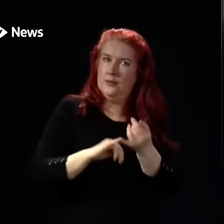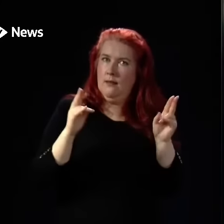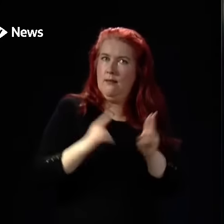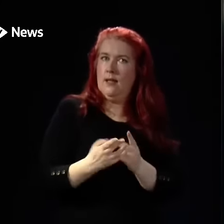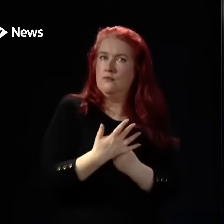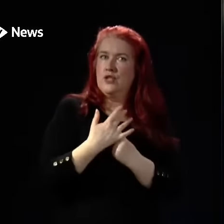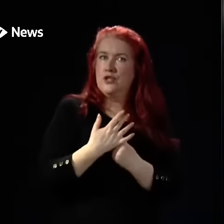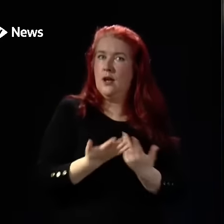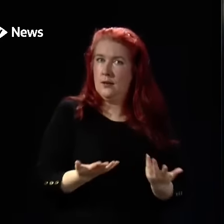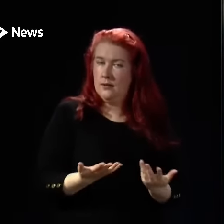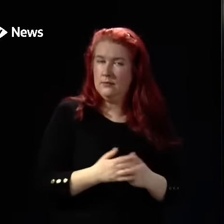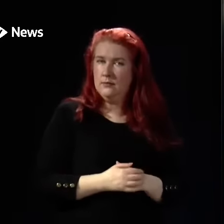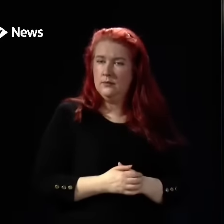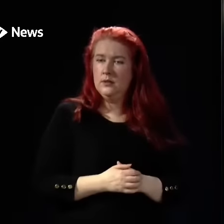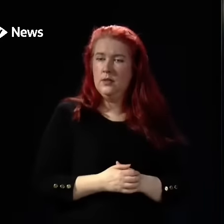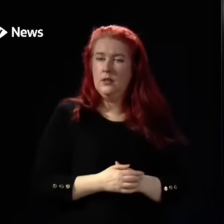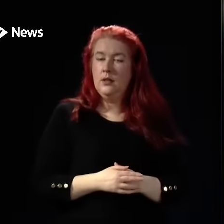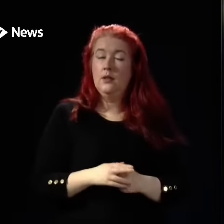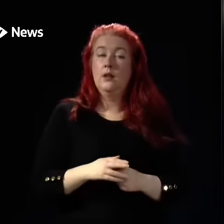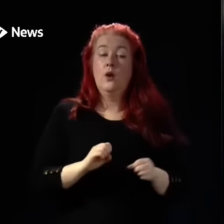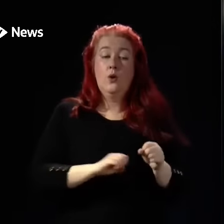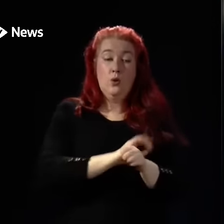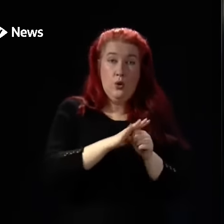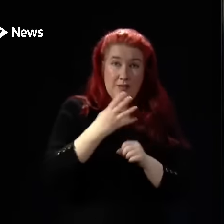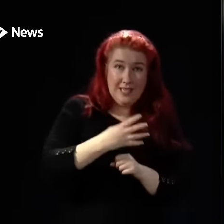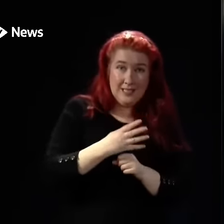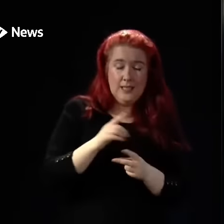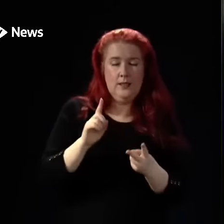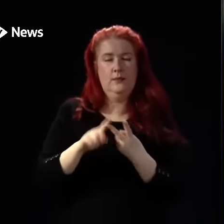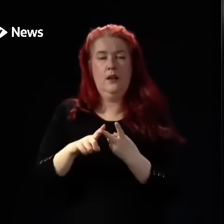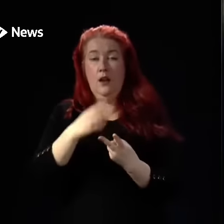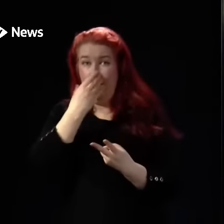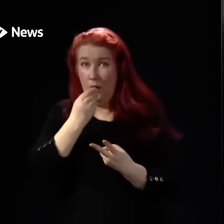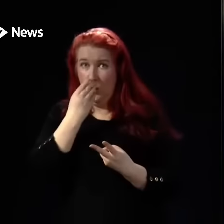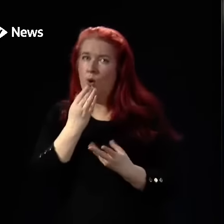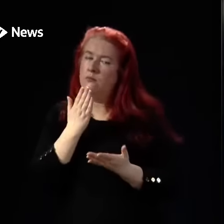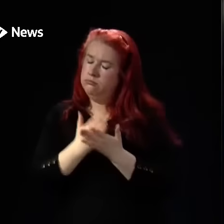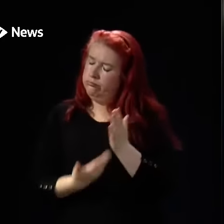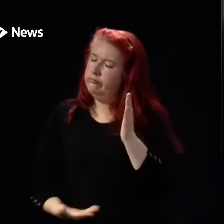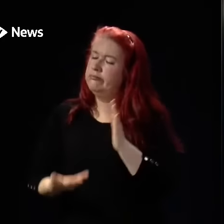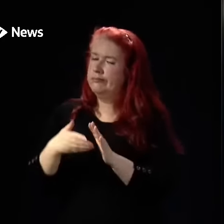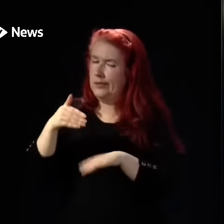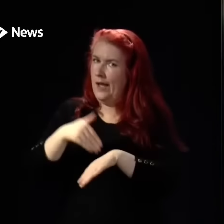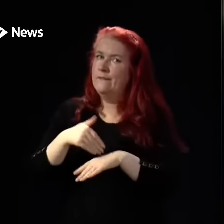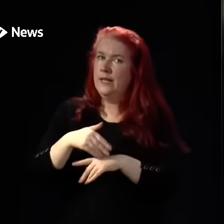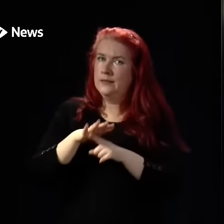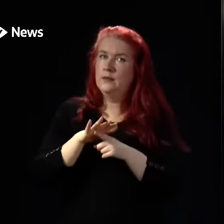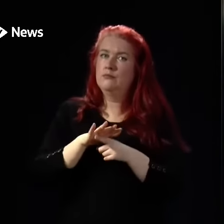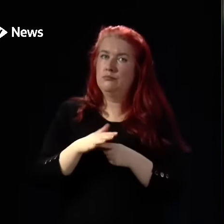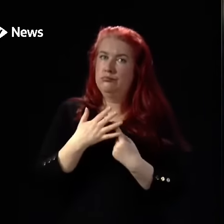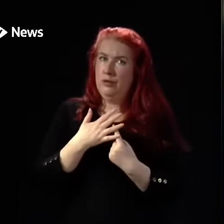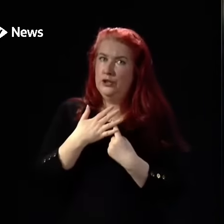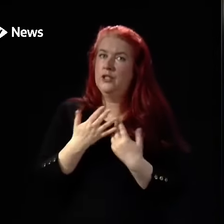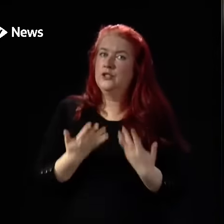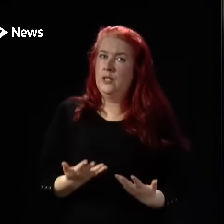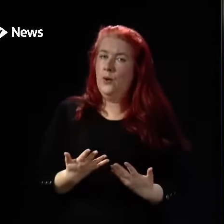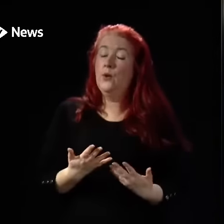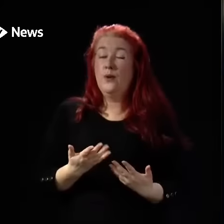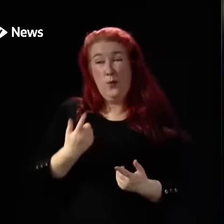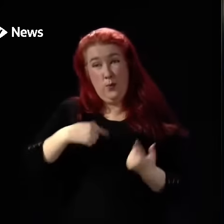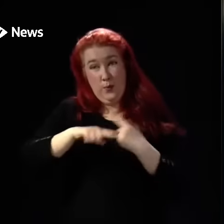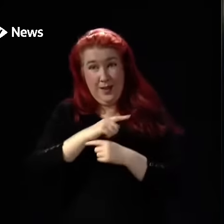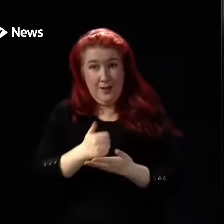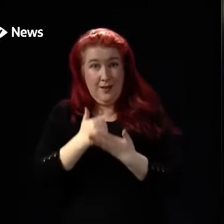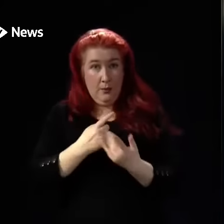mentioned that Covid and flu are contributing significantly to current pressures. We can all help ourselves and also